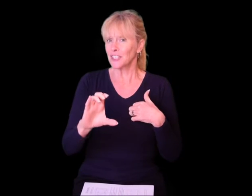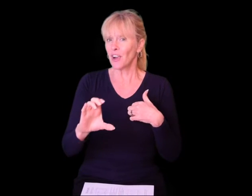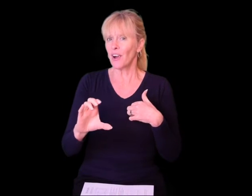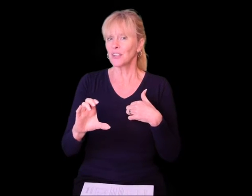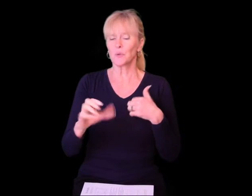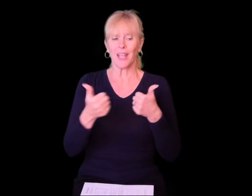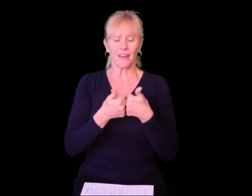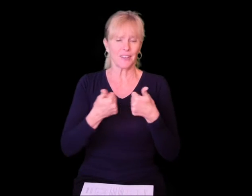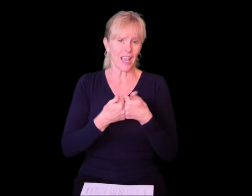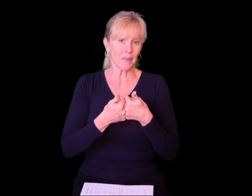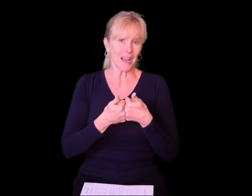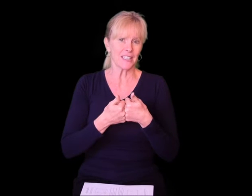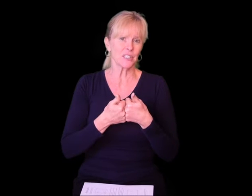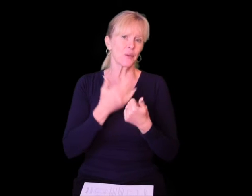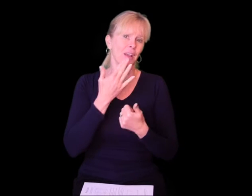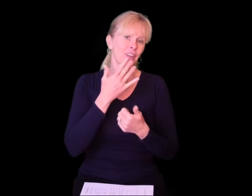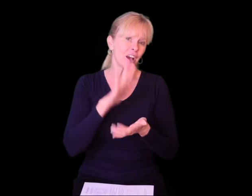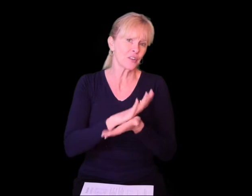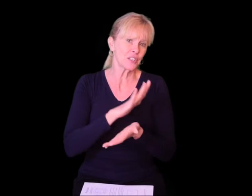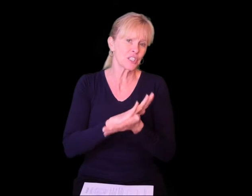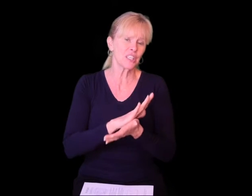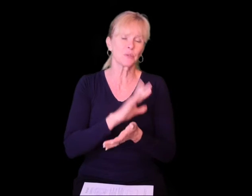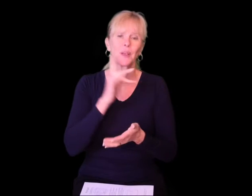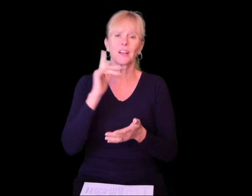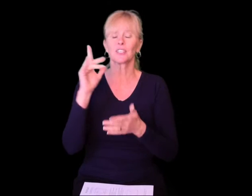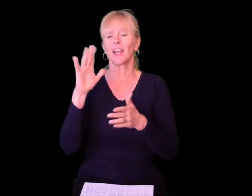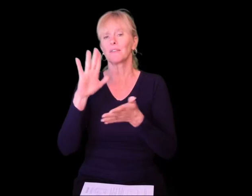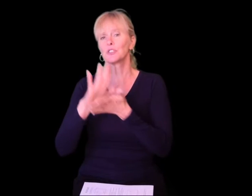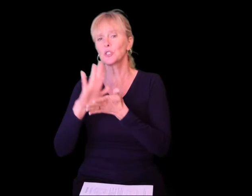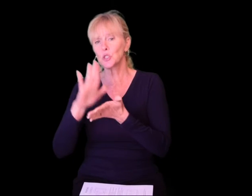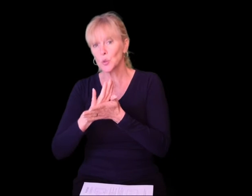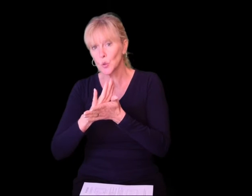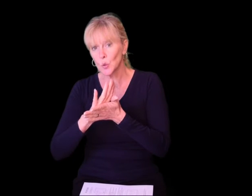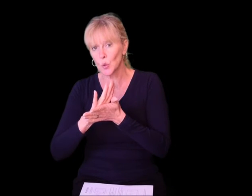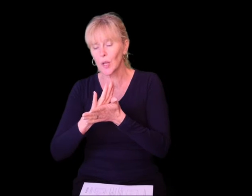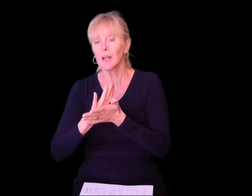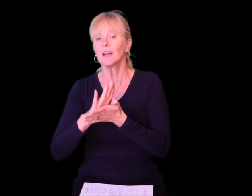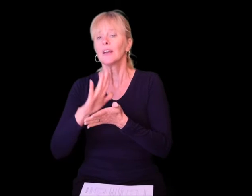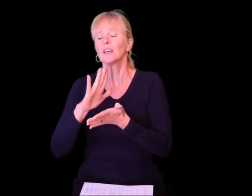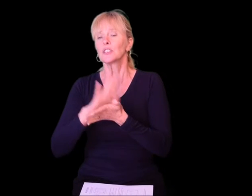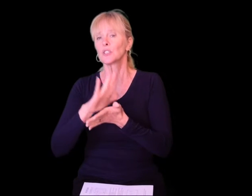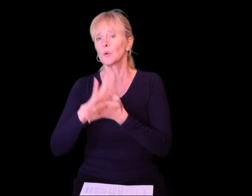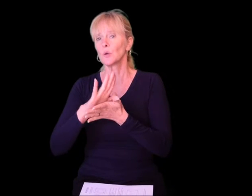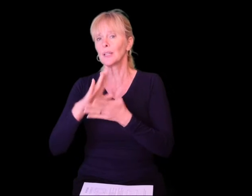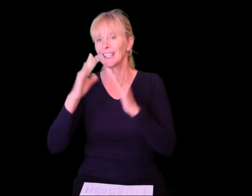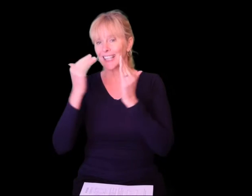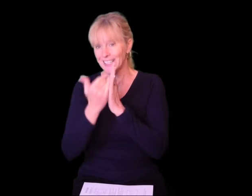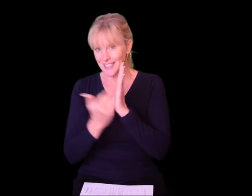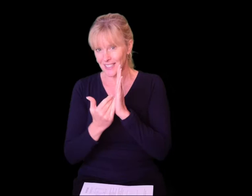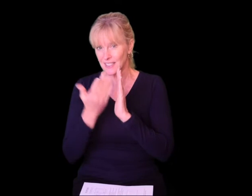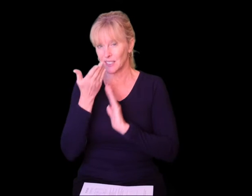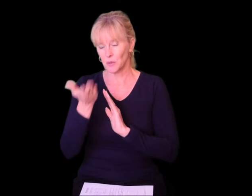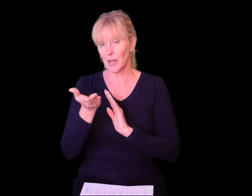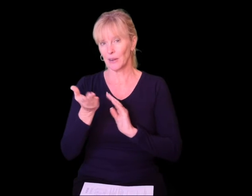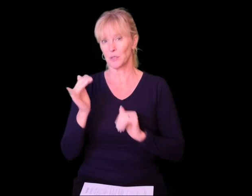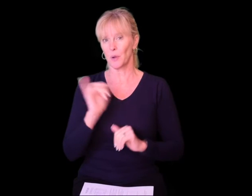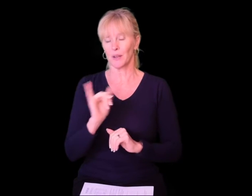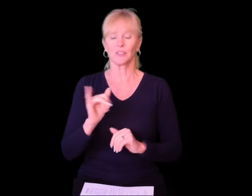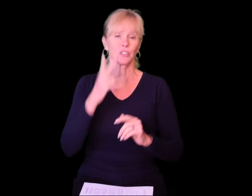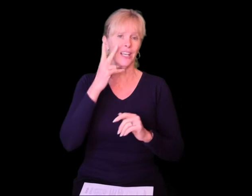cards, we have game ideas, we have coloring sheets, we actually have school, school lessons is there as well. So, check